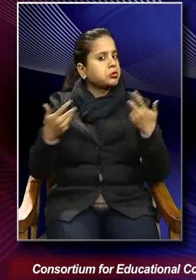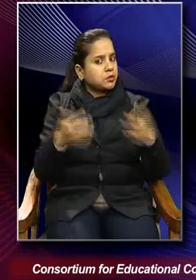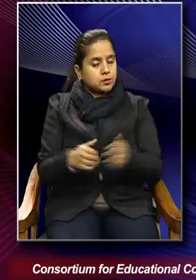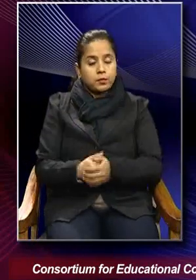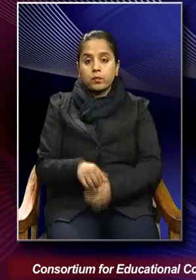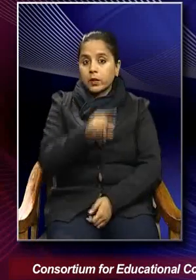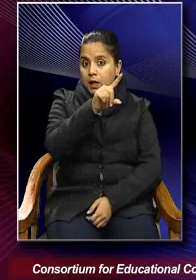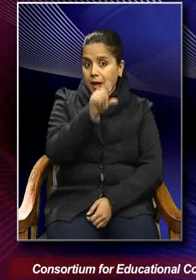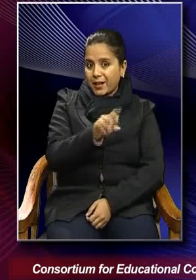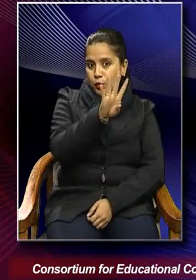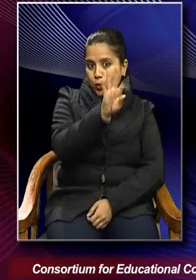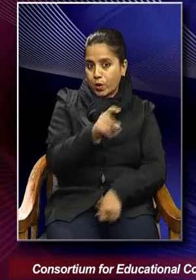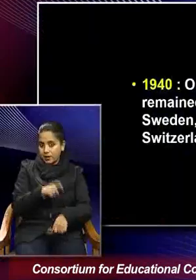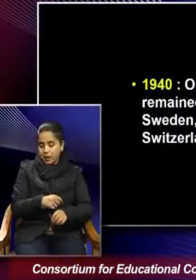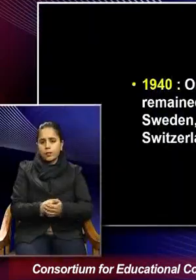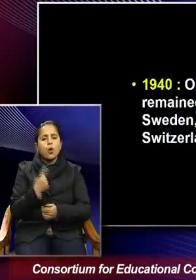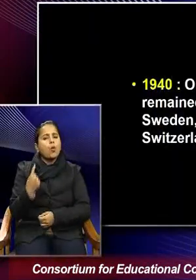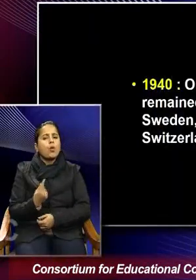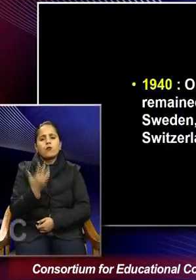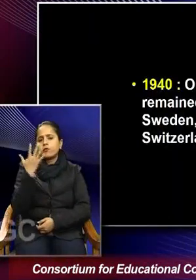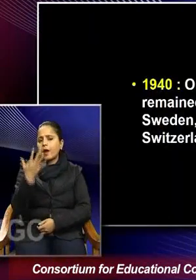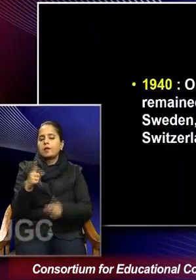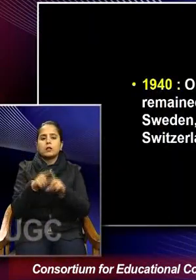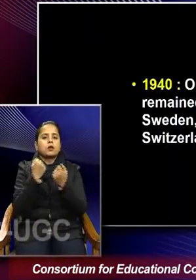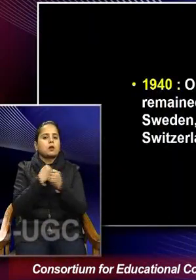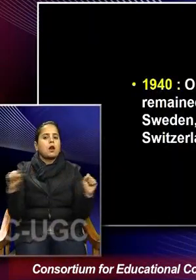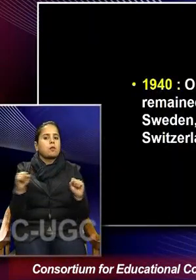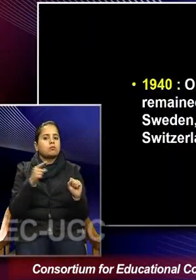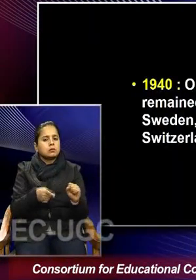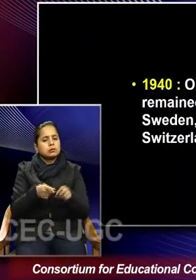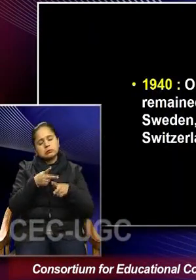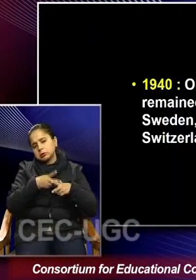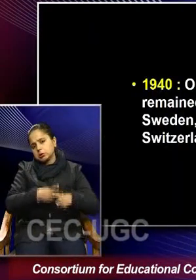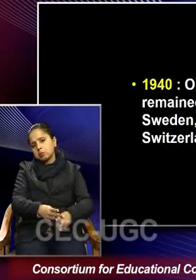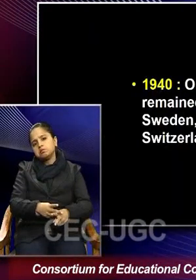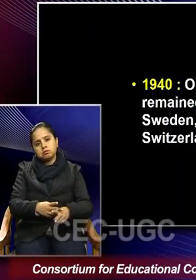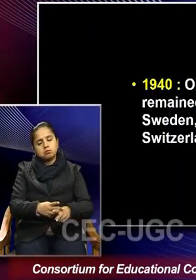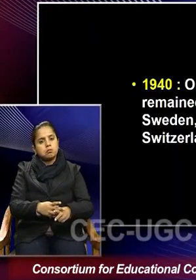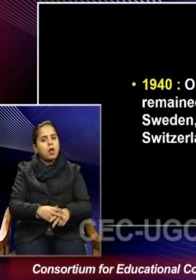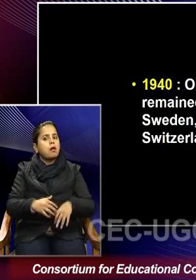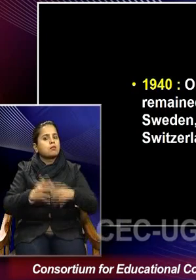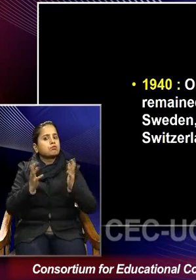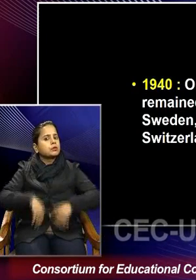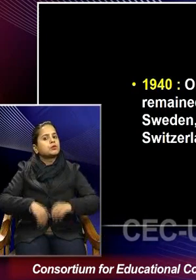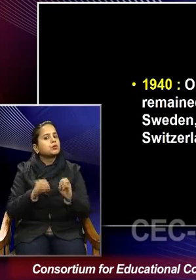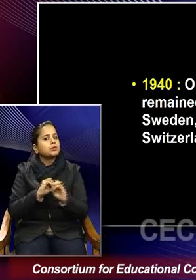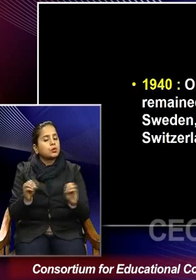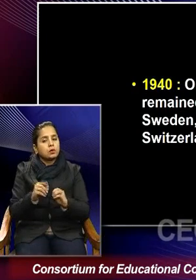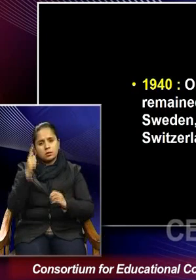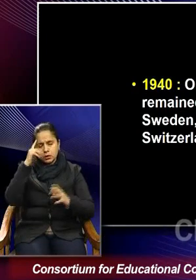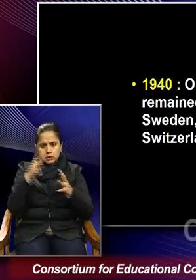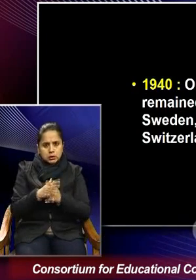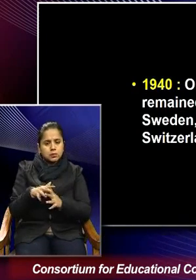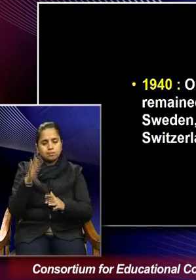1940, uh, five democracies remained intact. So, the stress and strain